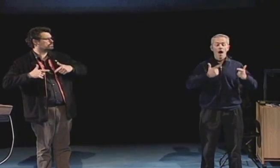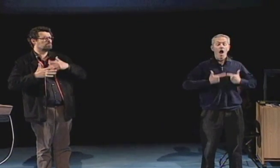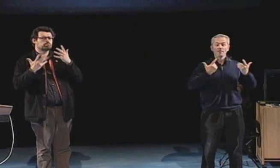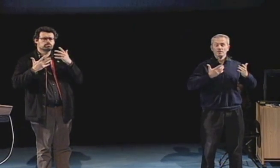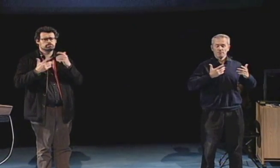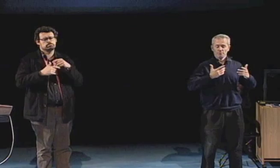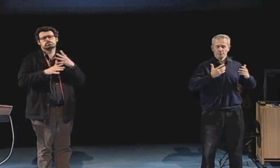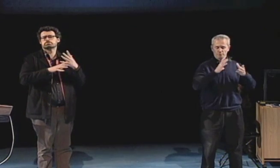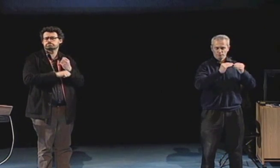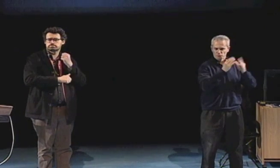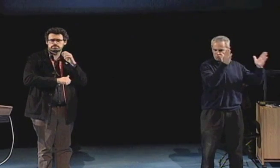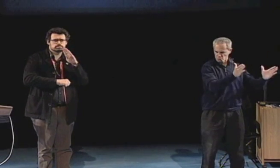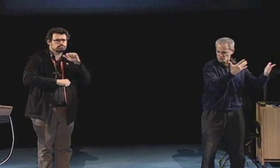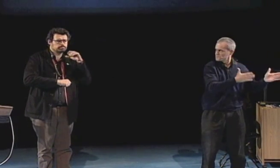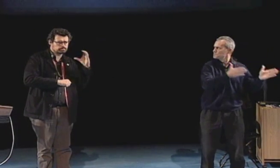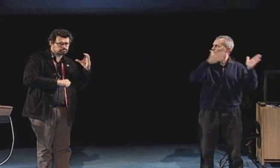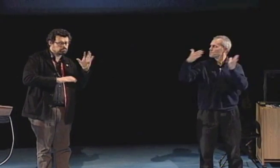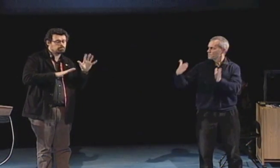there.